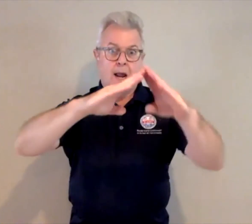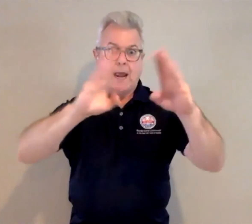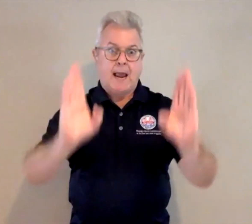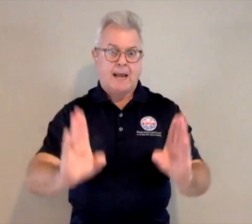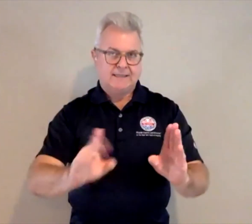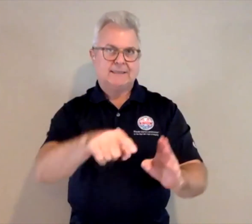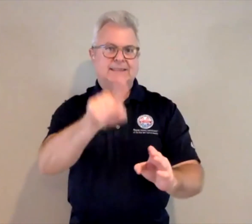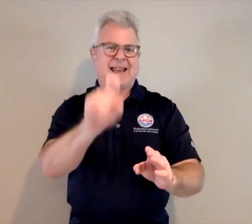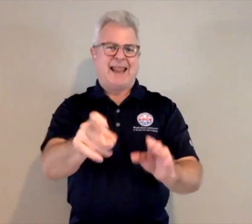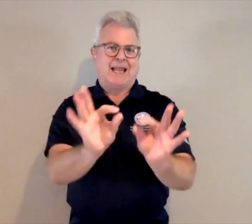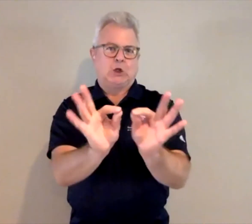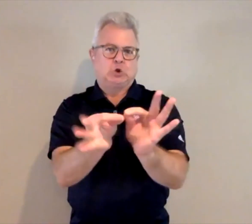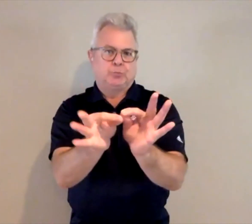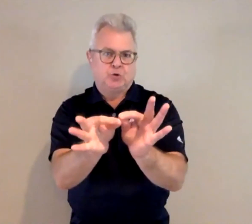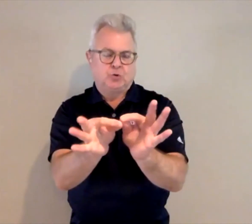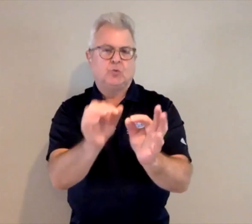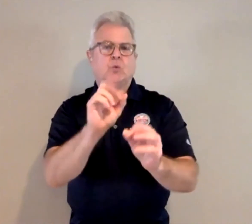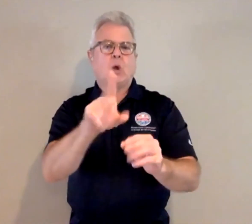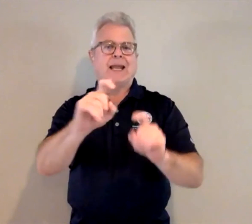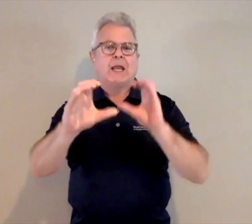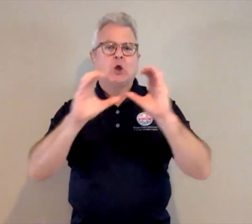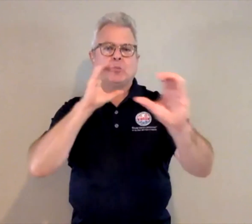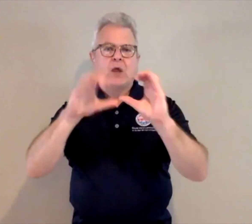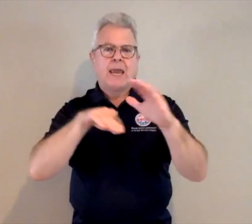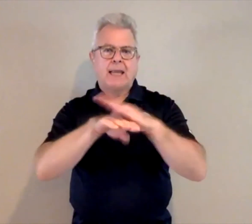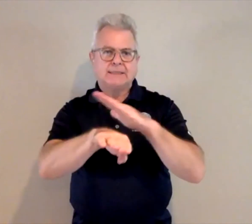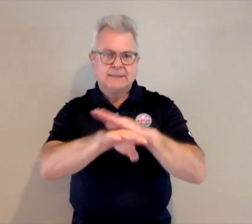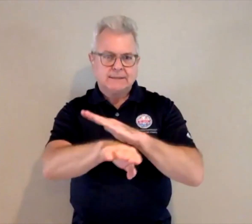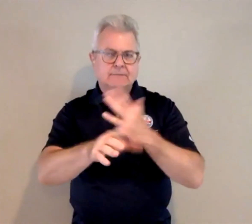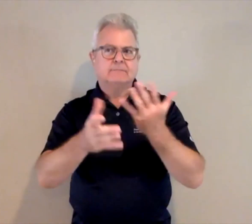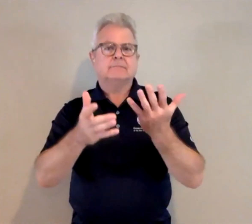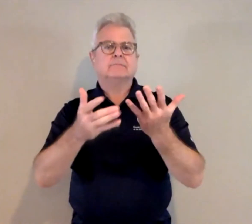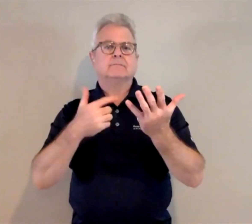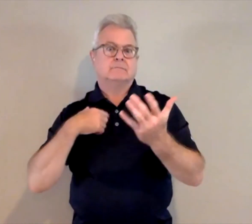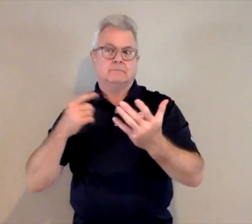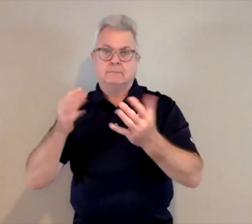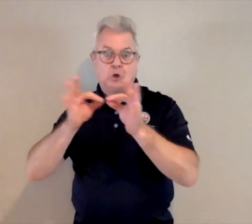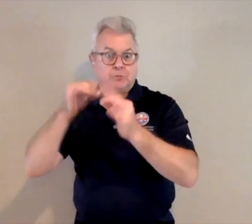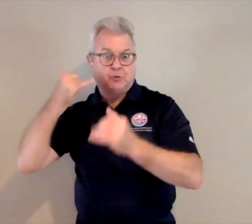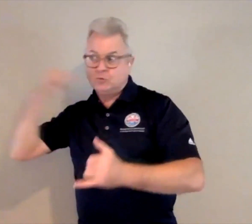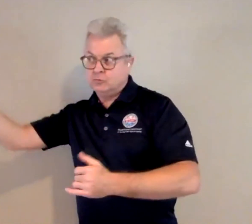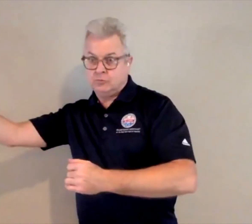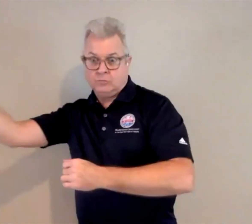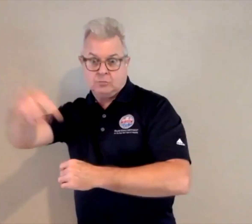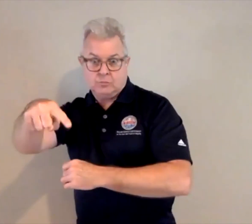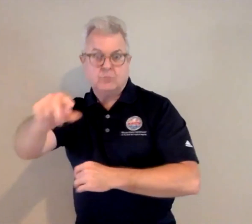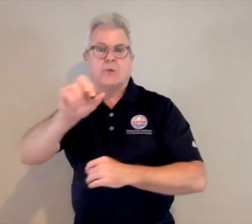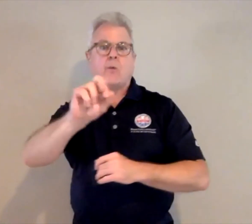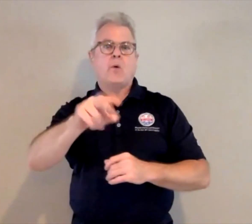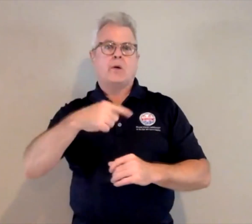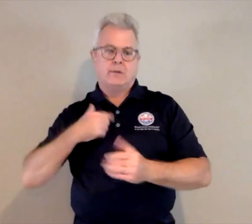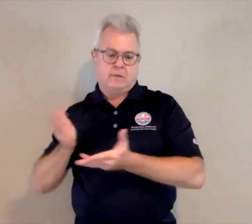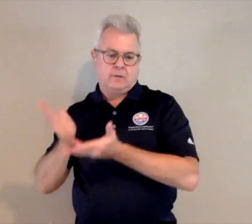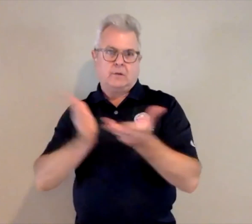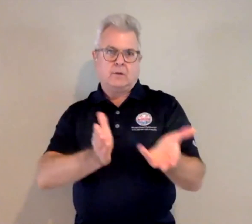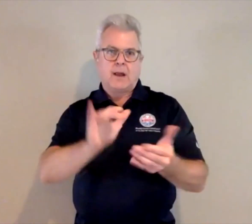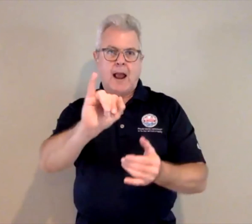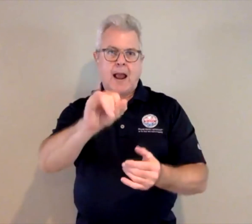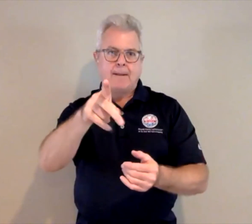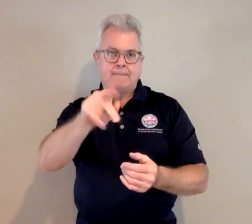come up on their screen and say that you're deaf or hard of hearing, that you need an interpreter or they